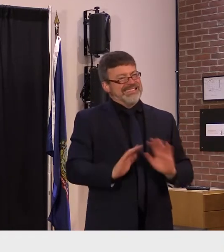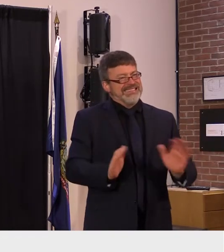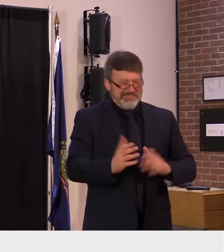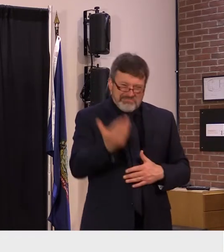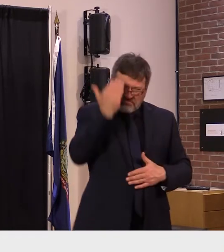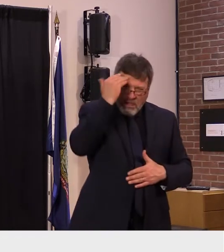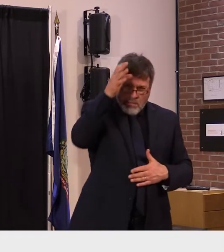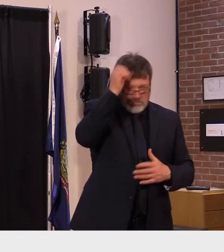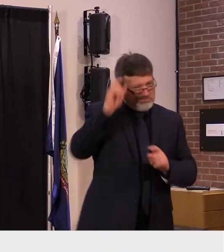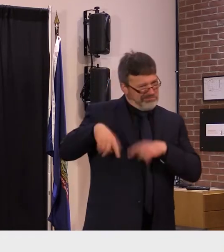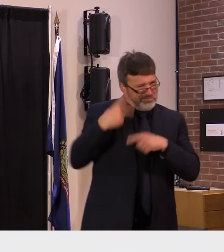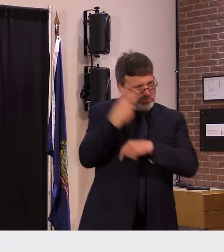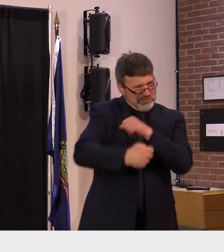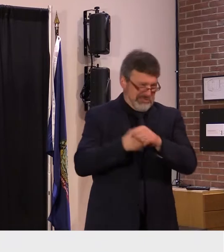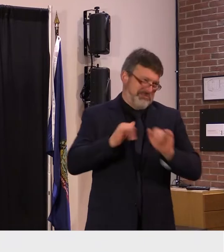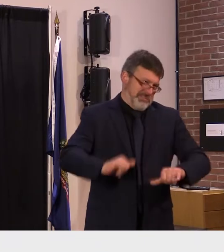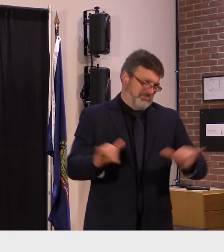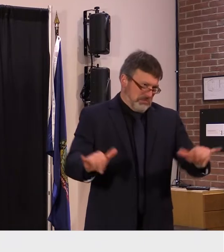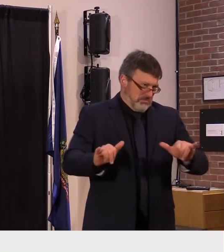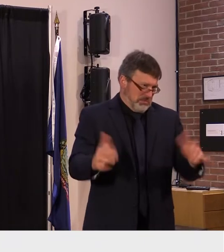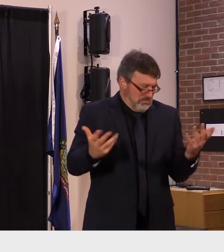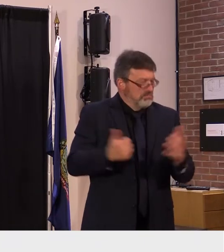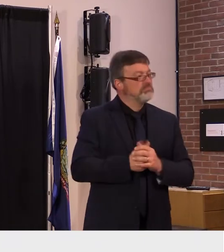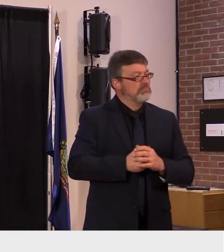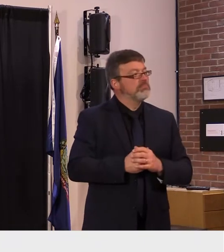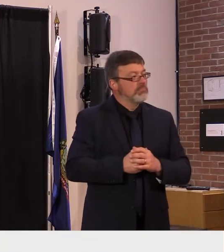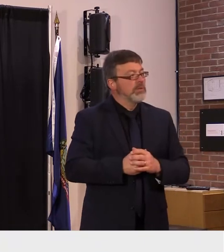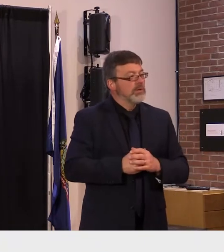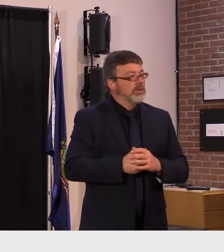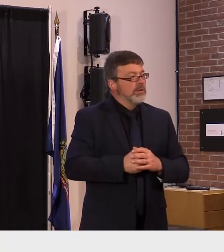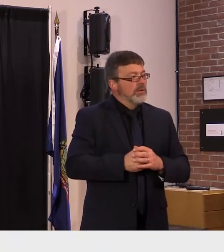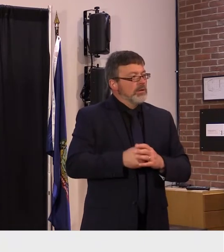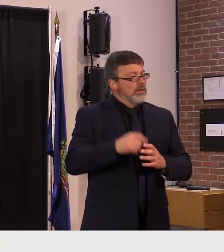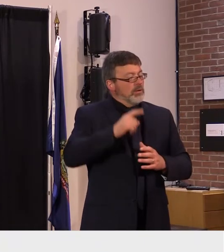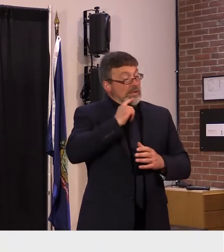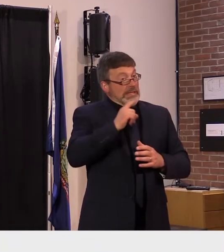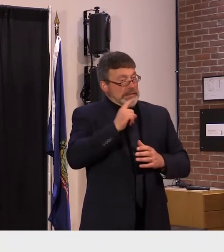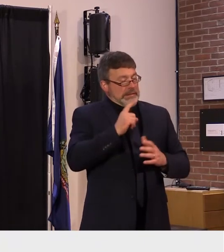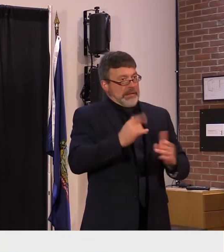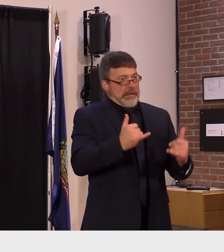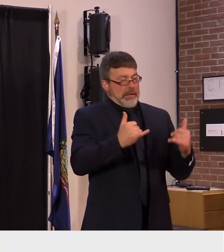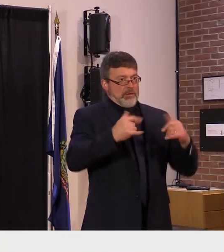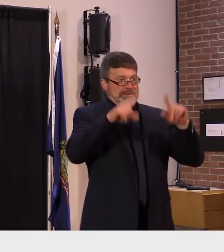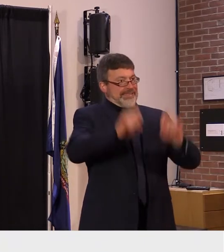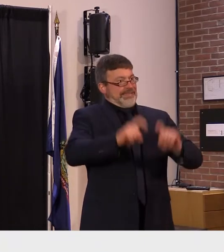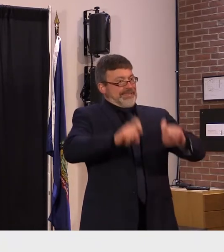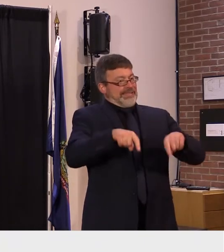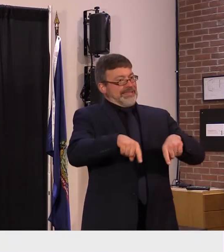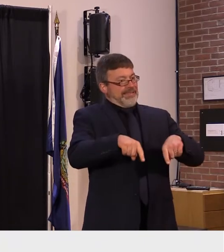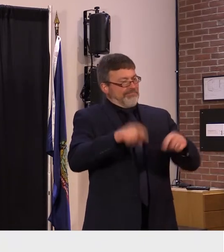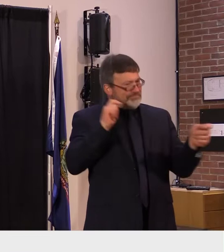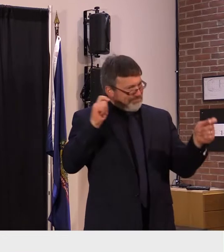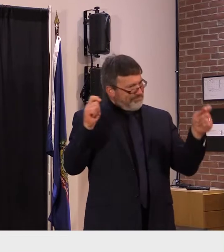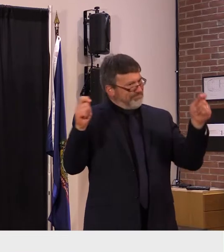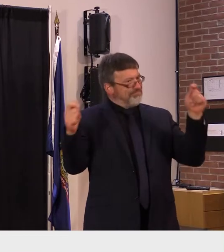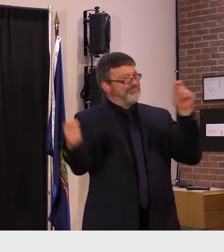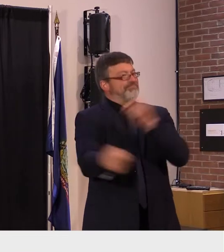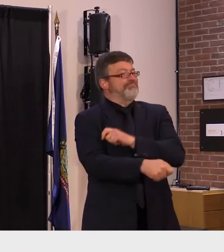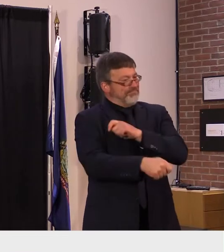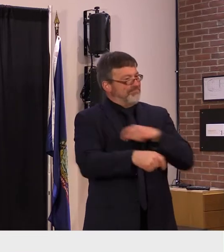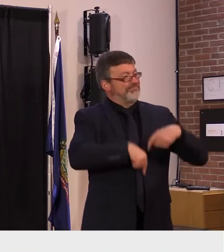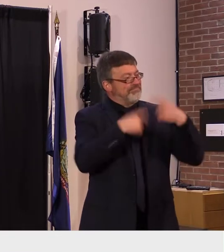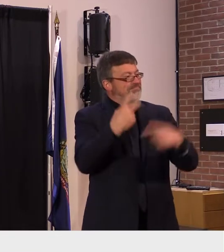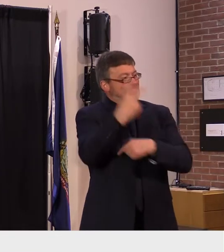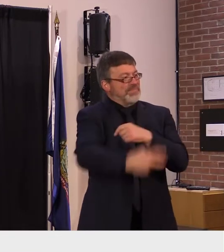testing is changing in other areas as well as it is no longer required for air travelers coming from a foreign